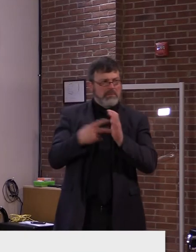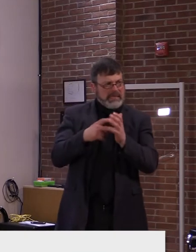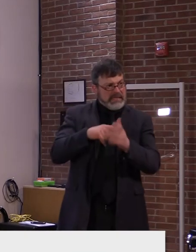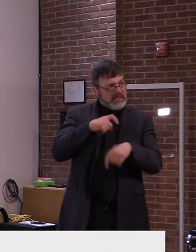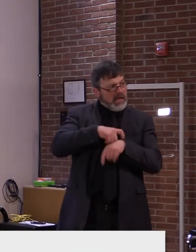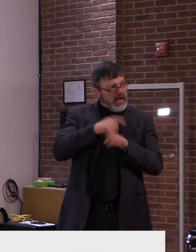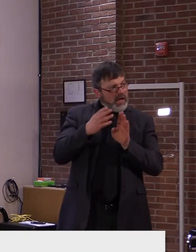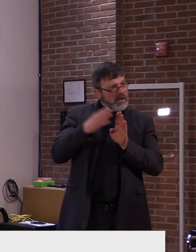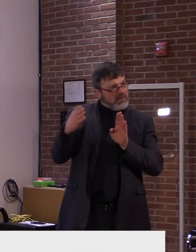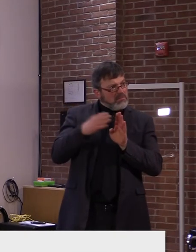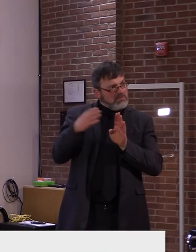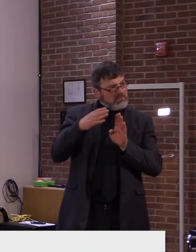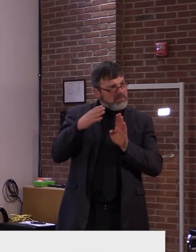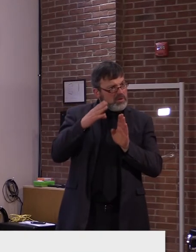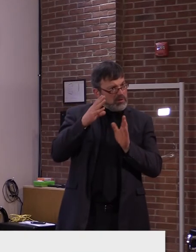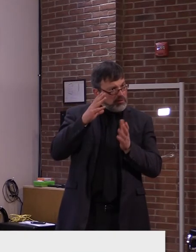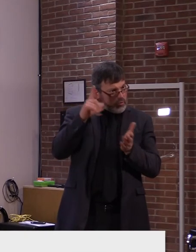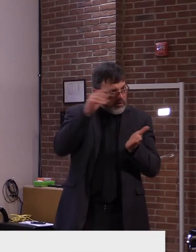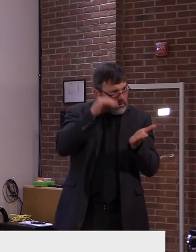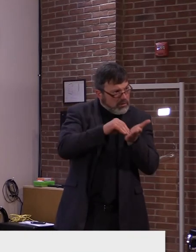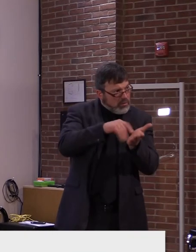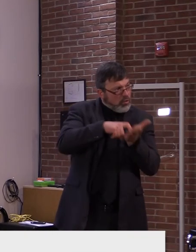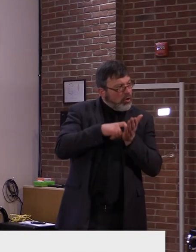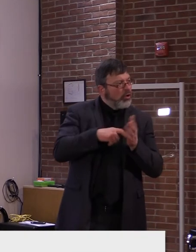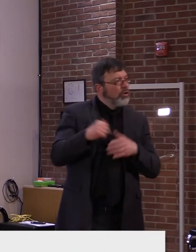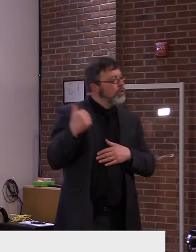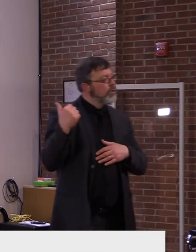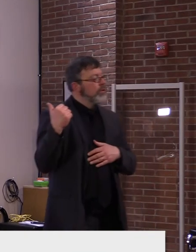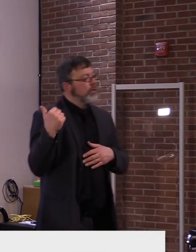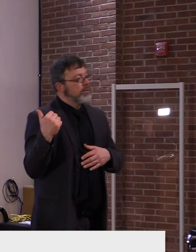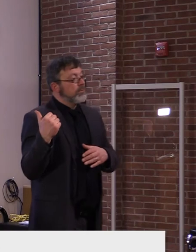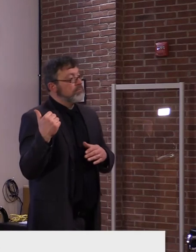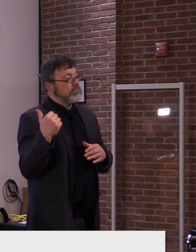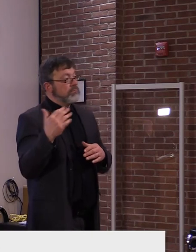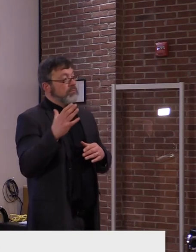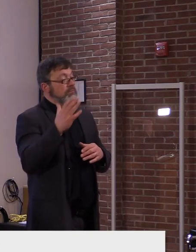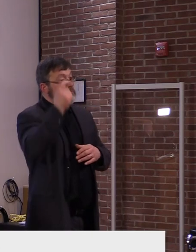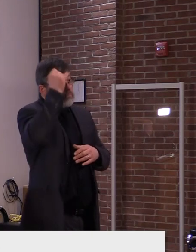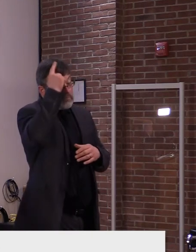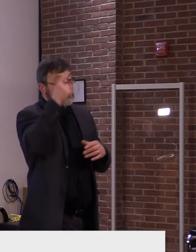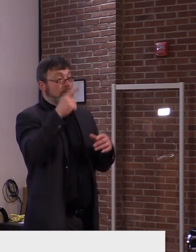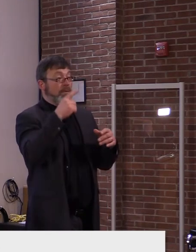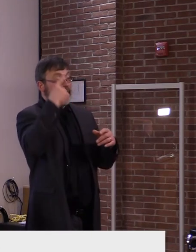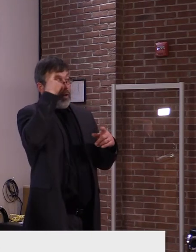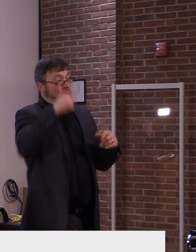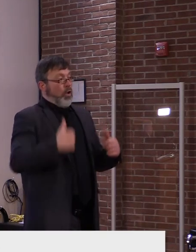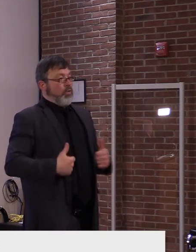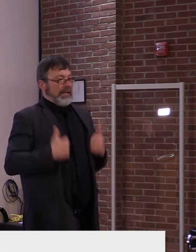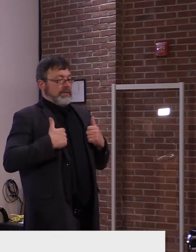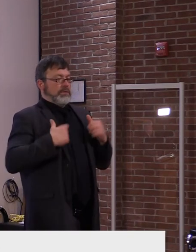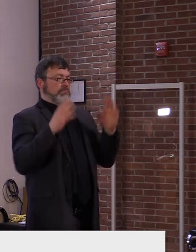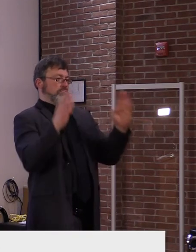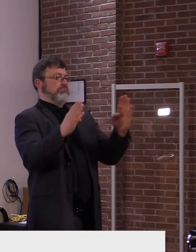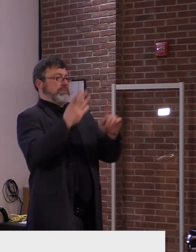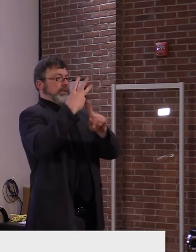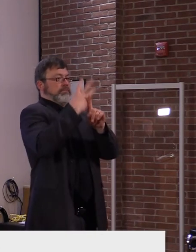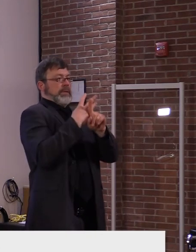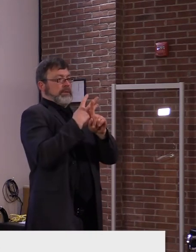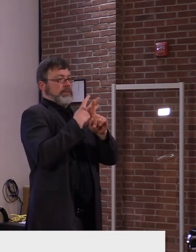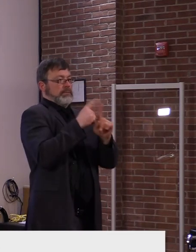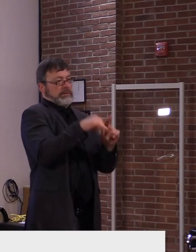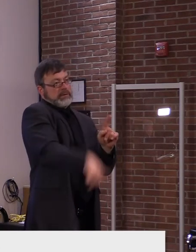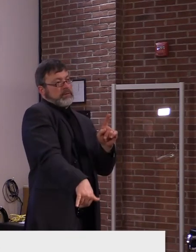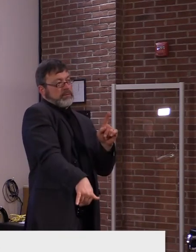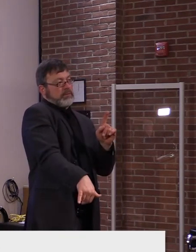To be a resident, you have to be here six months, but if you've moved within that six-month period and you intend to be a resident,